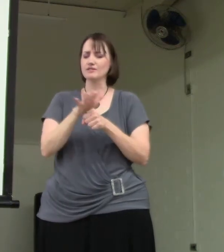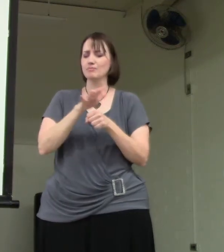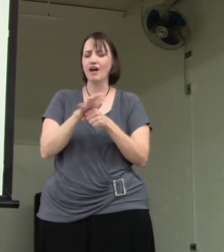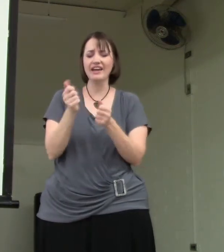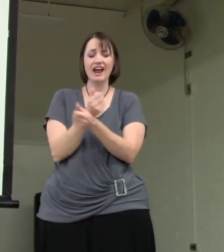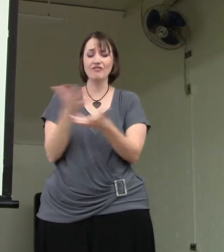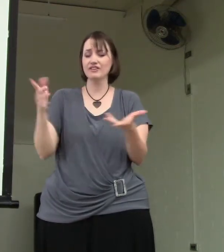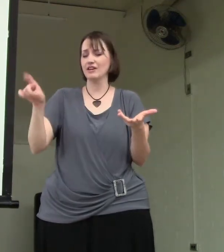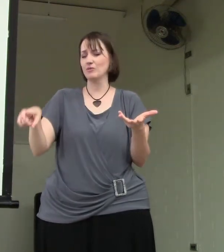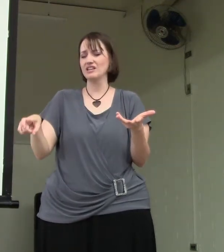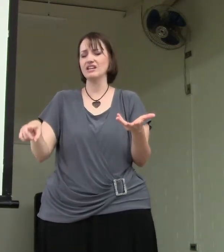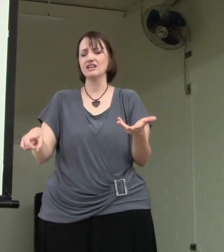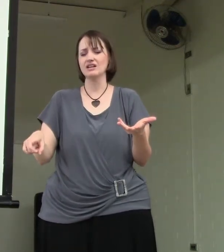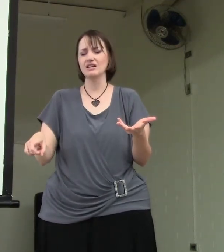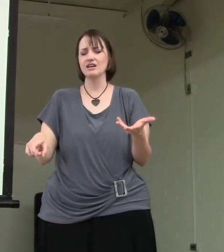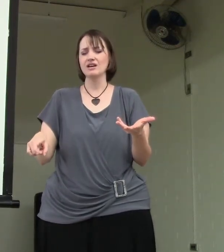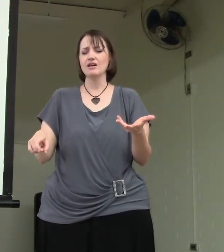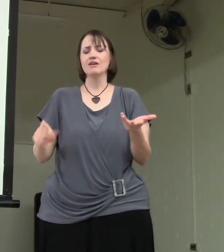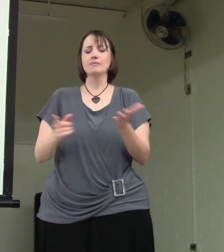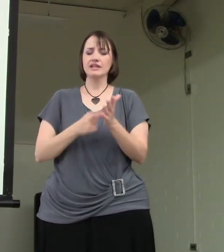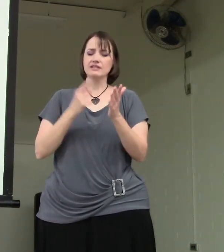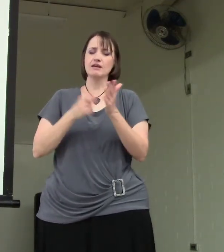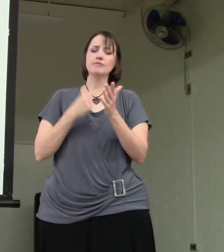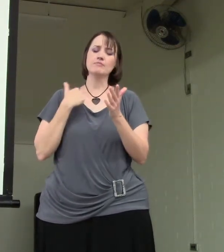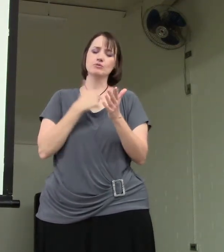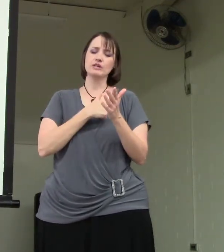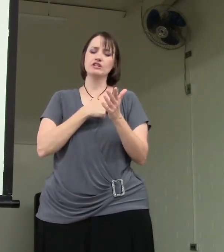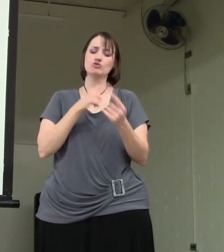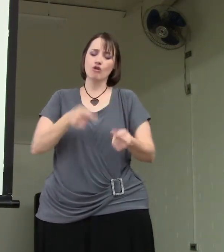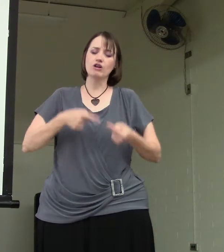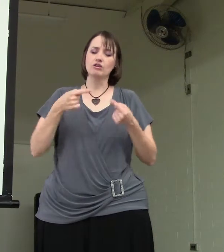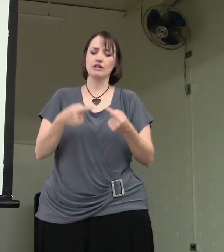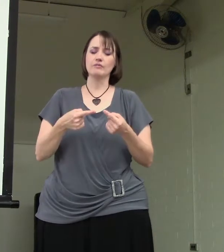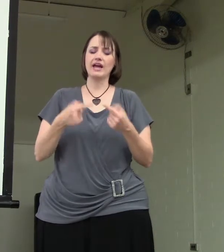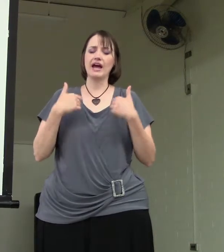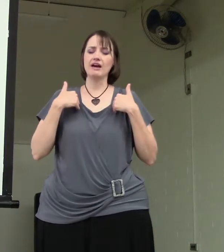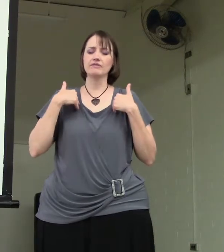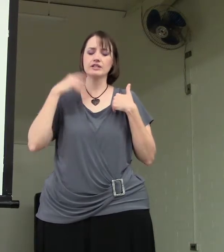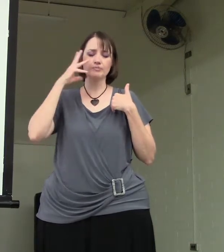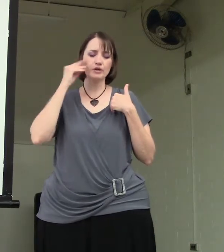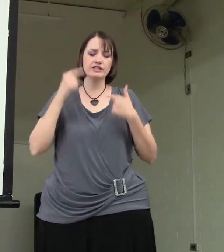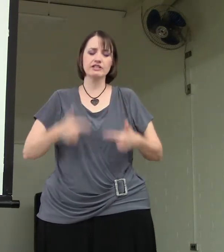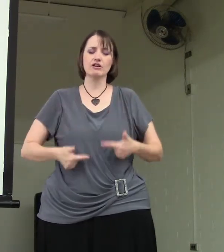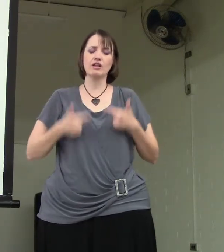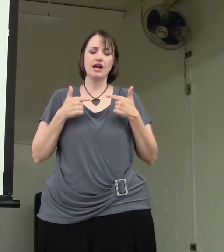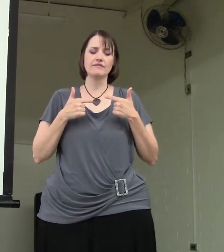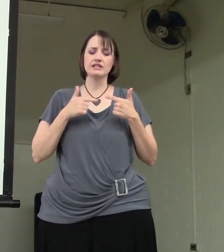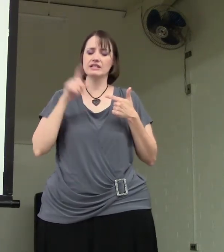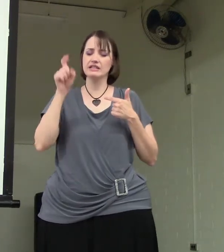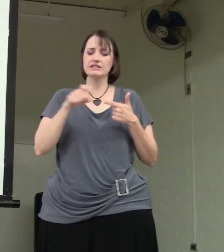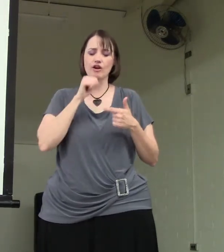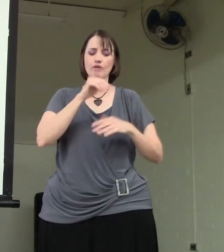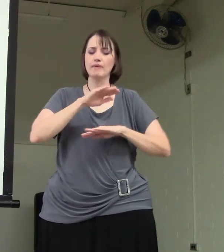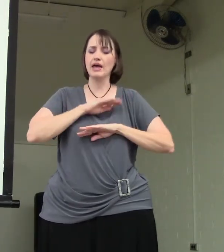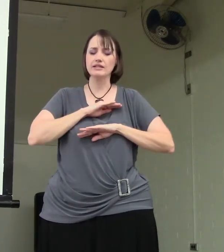supply and everything we need. But yet sometimes we struggle and we have experience in our lives and needs that aren't met.